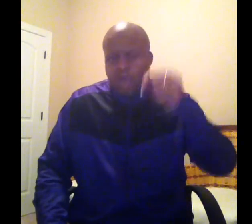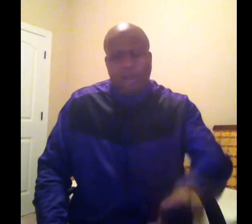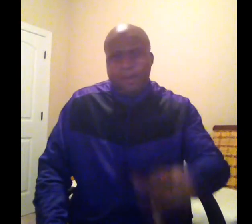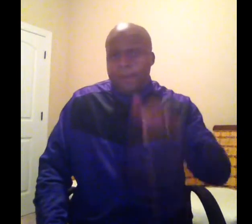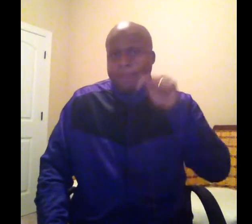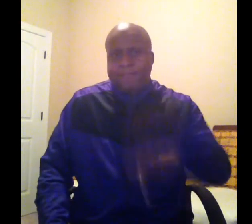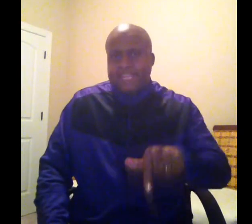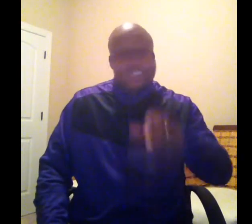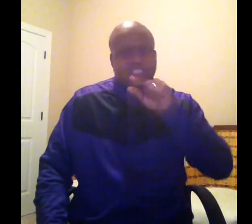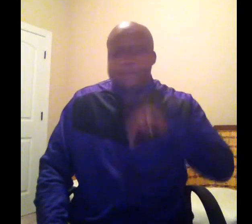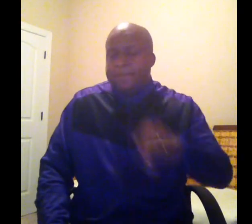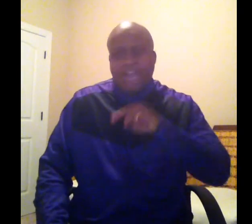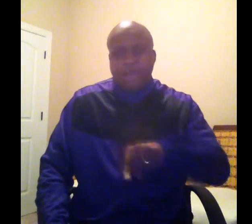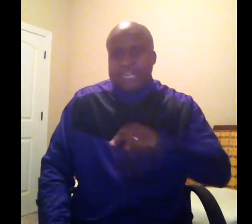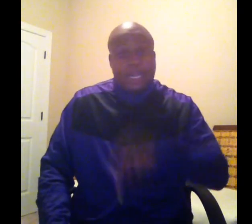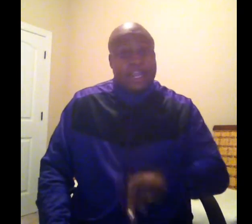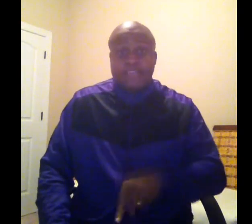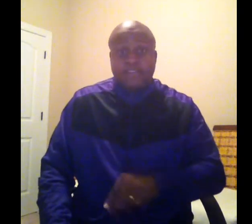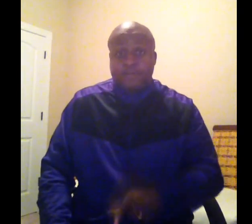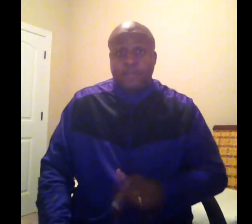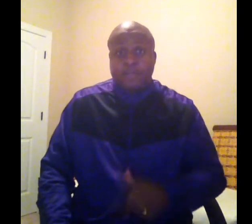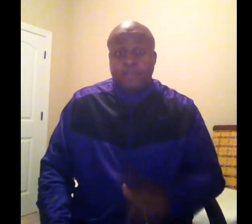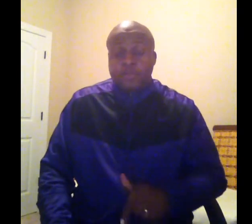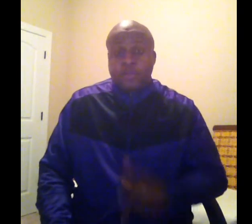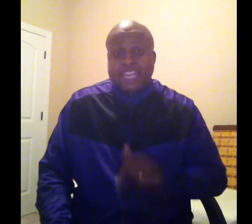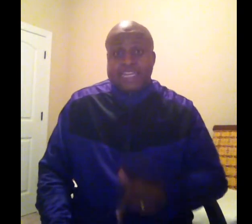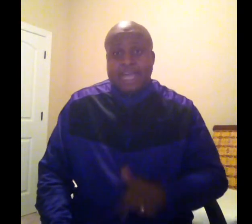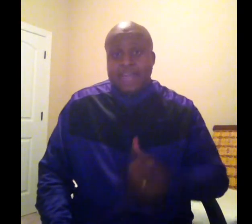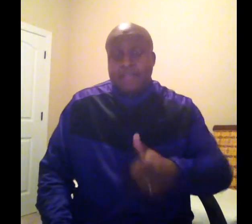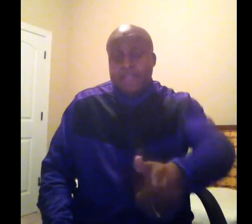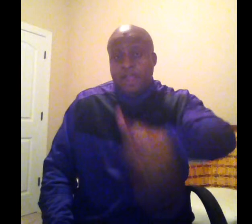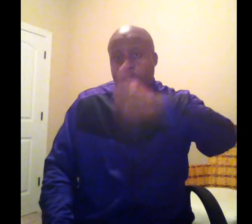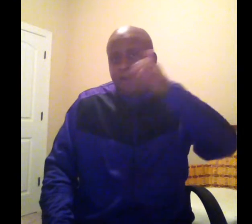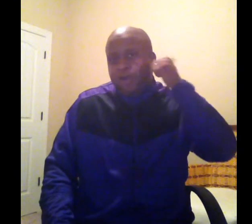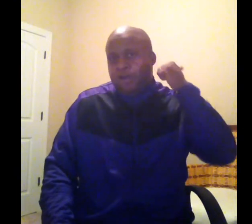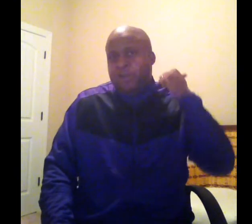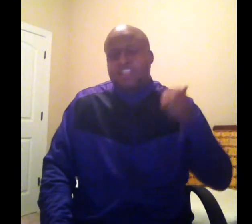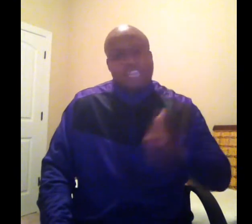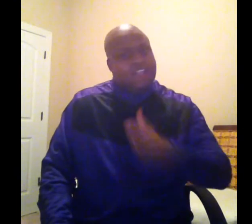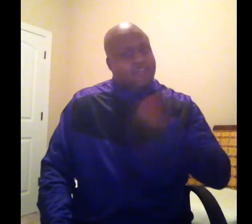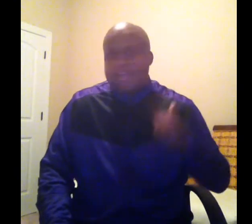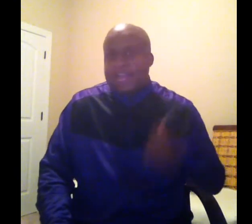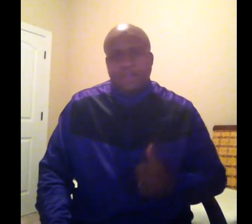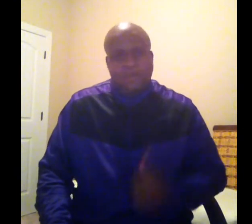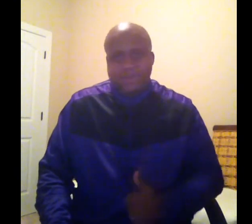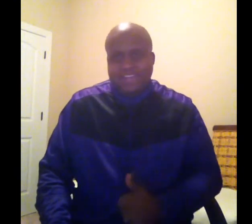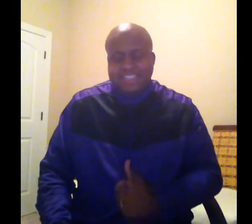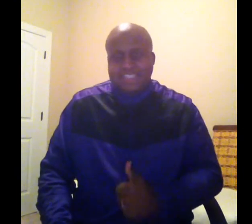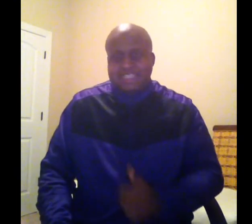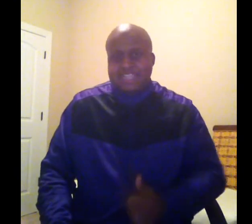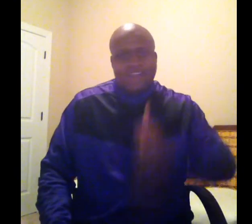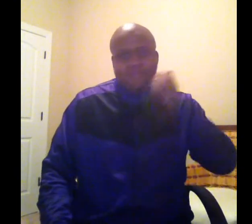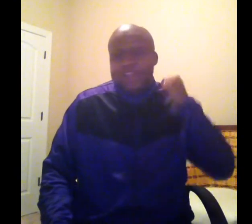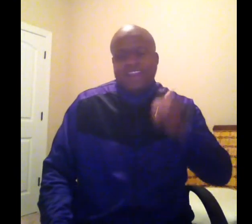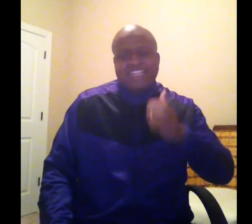horrible pits, the miry clays that you've been through in life all teach valuable lessons. And there is